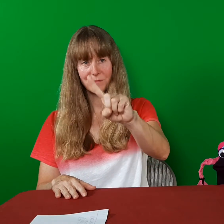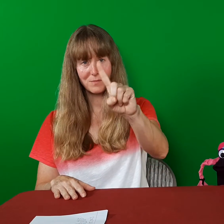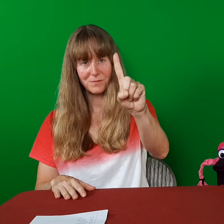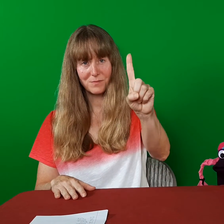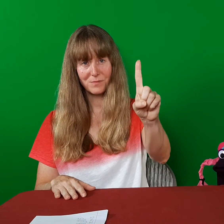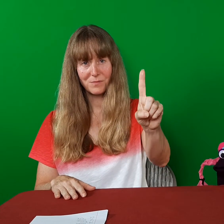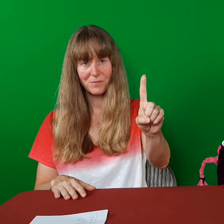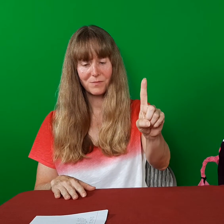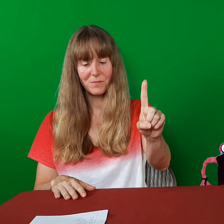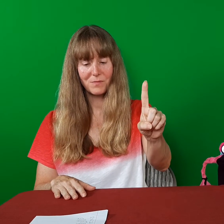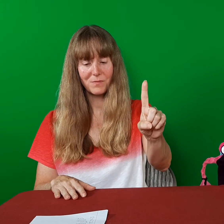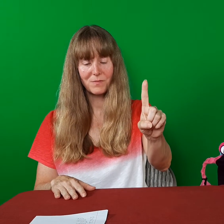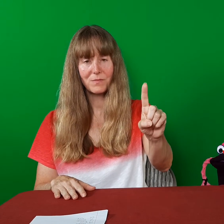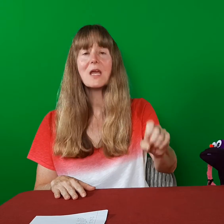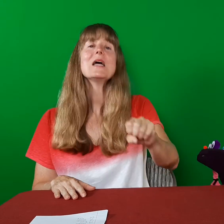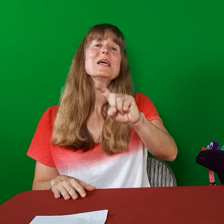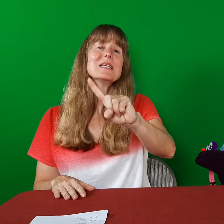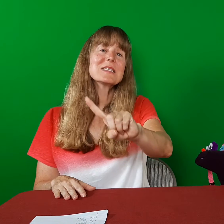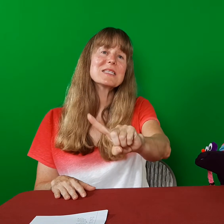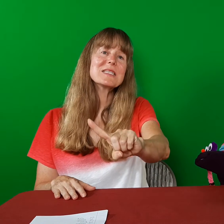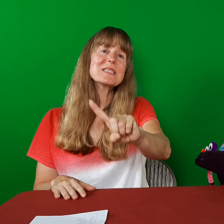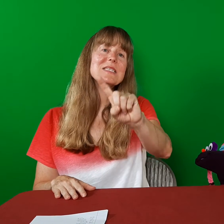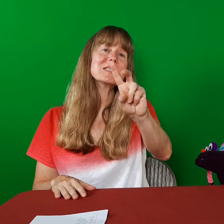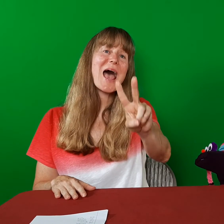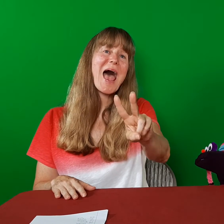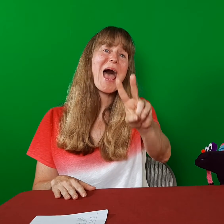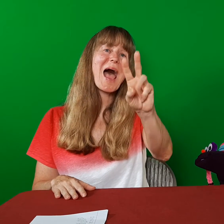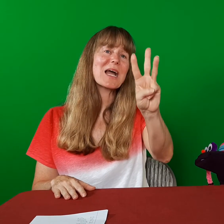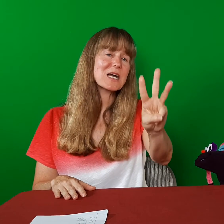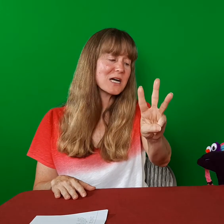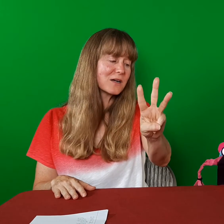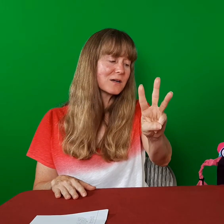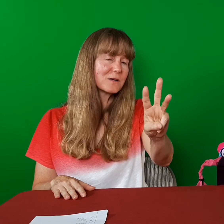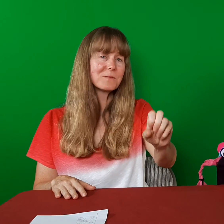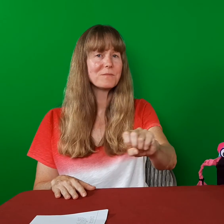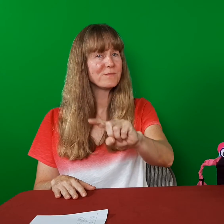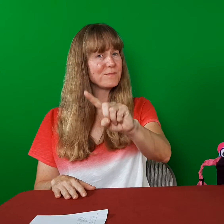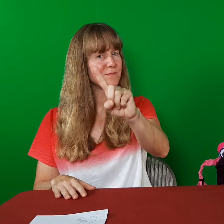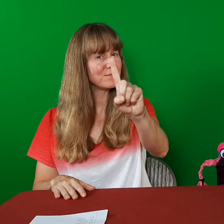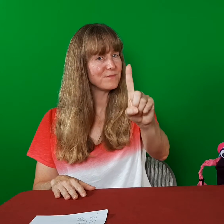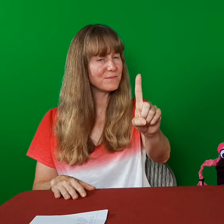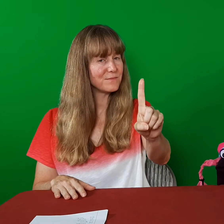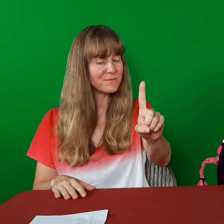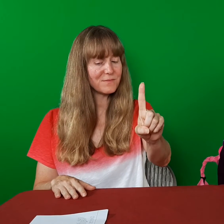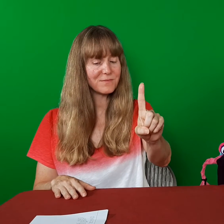Rug. Rug. Sack. Sack.